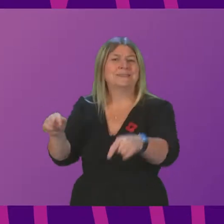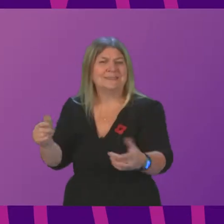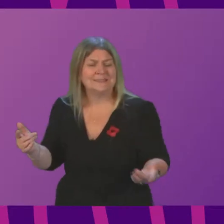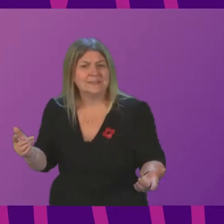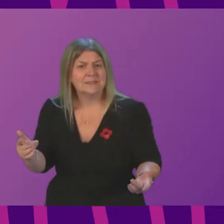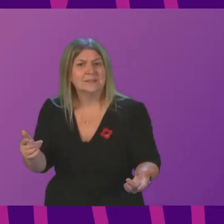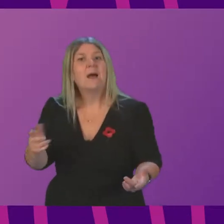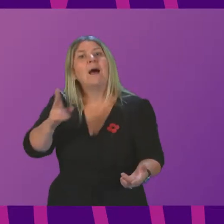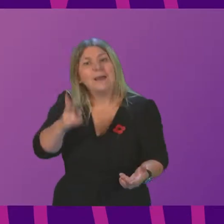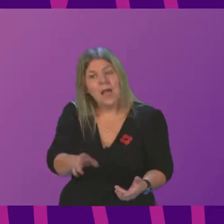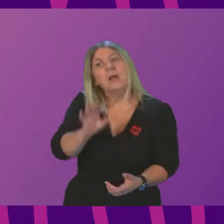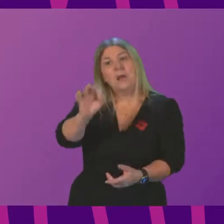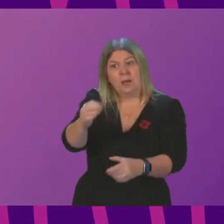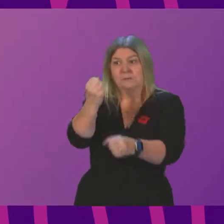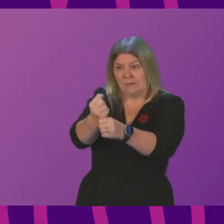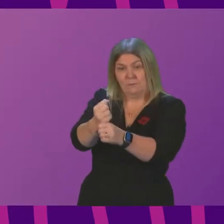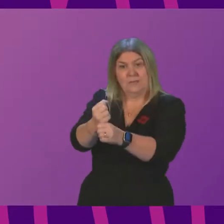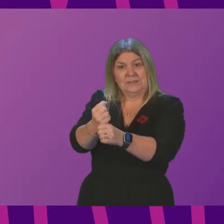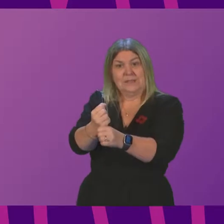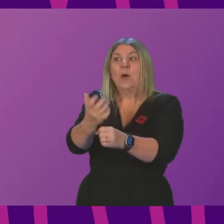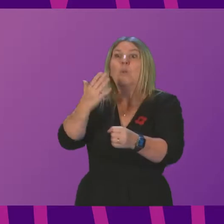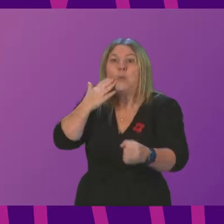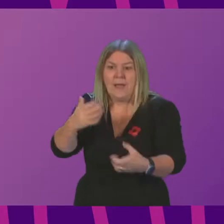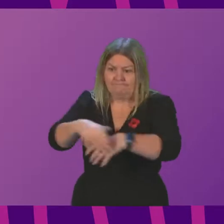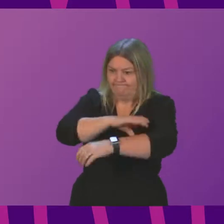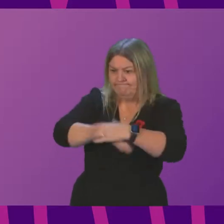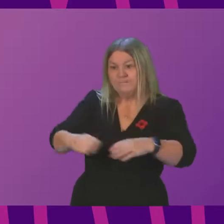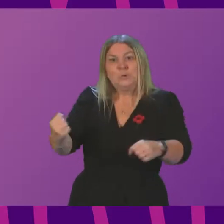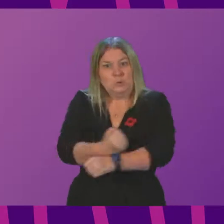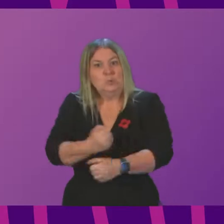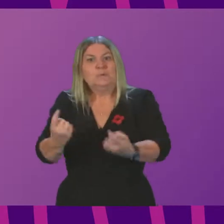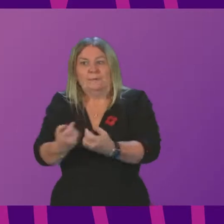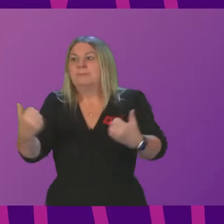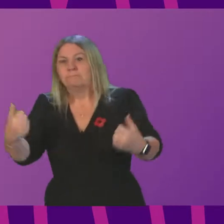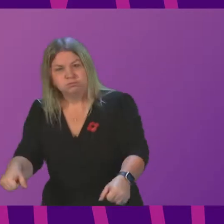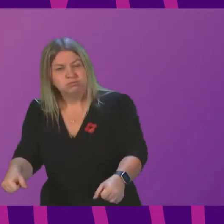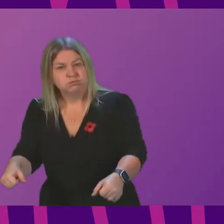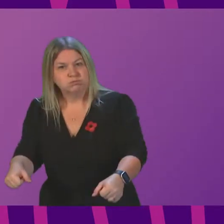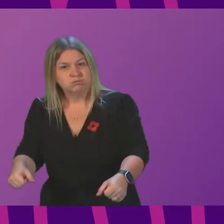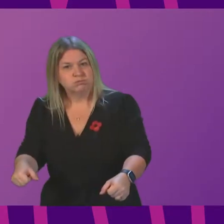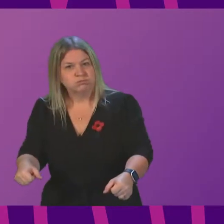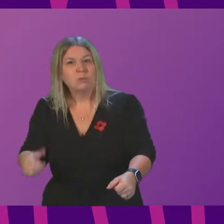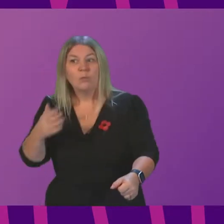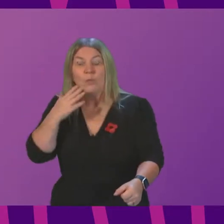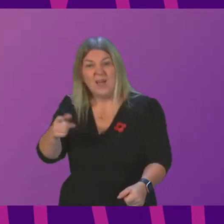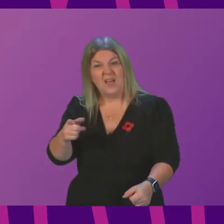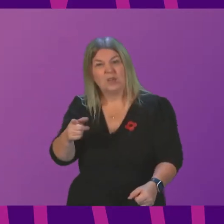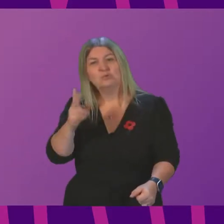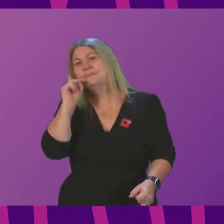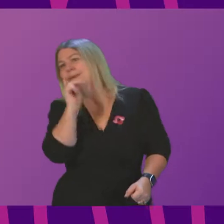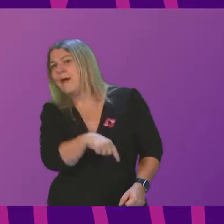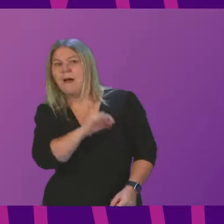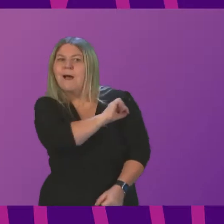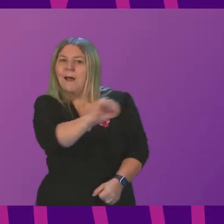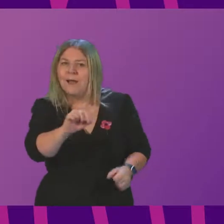what will it take for this government to act? Why does this government believe that they know best and not the nurses, the doctors and the paramedics